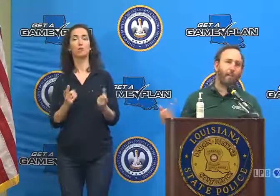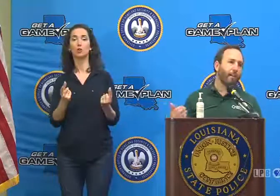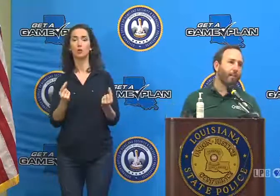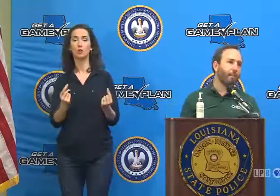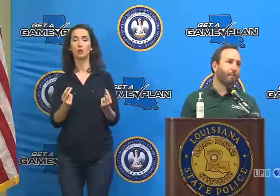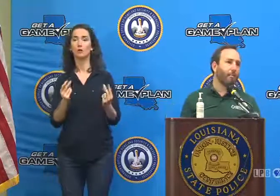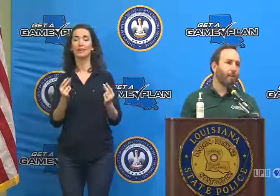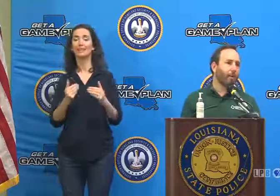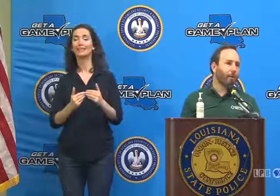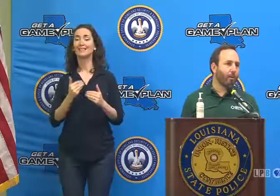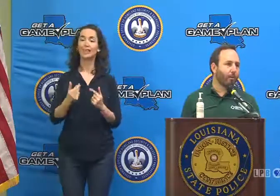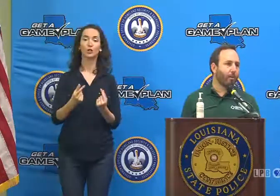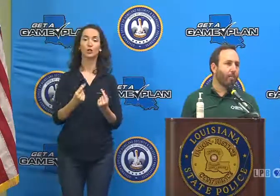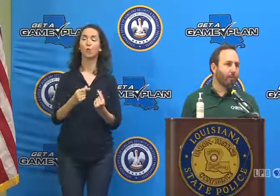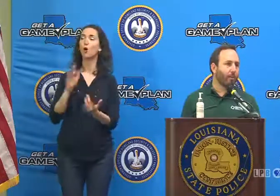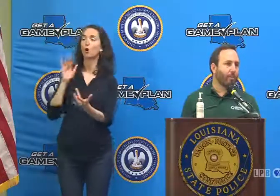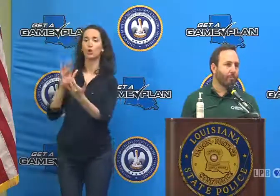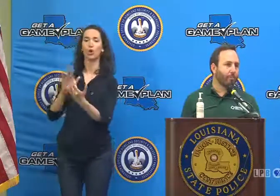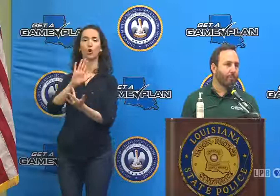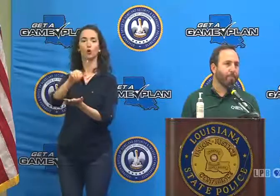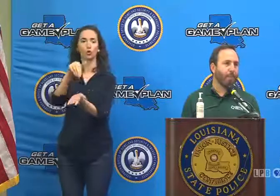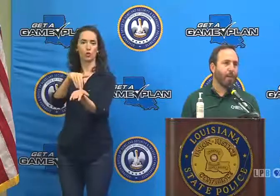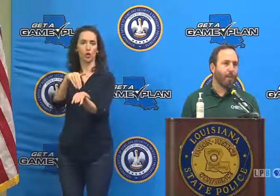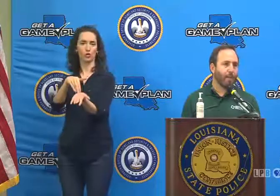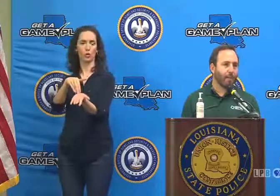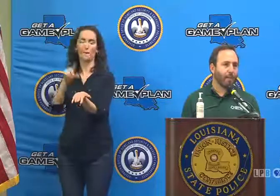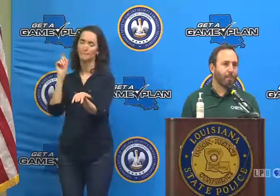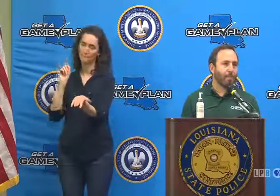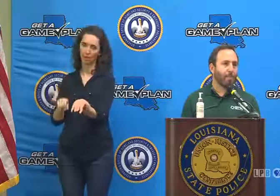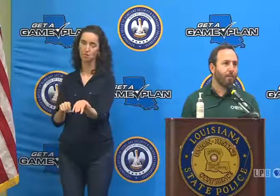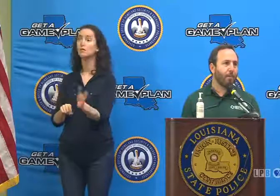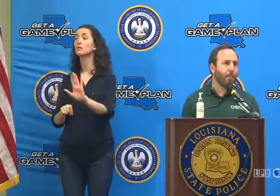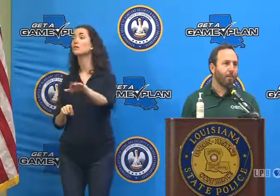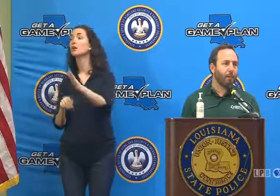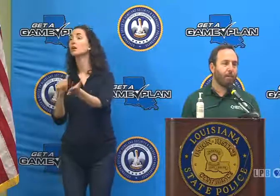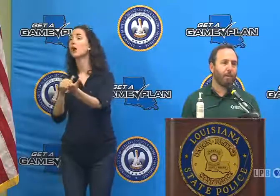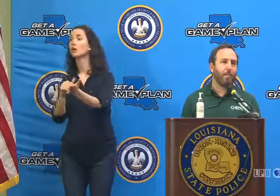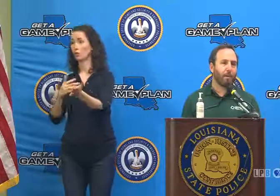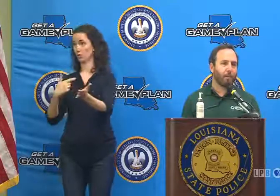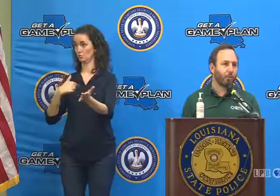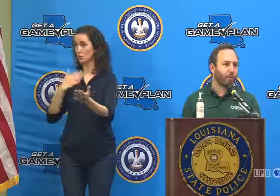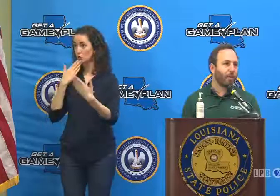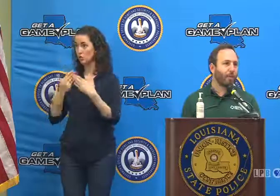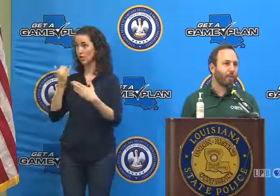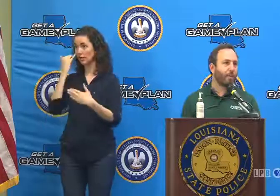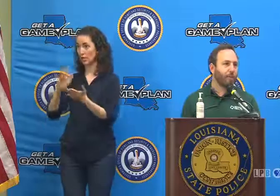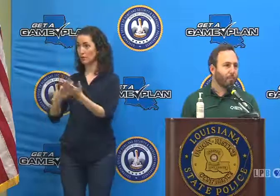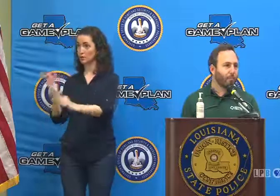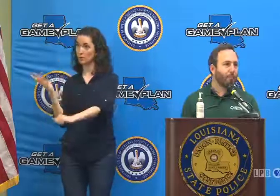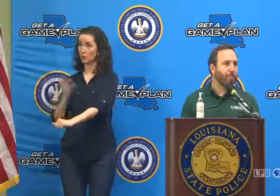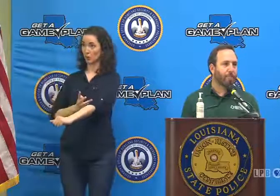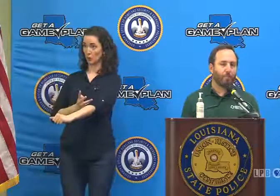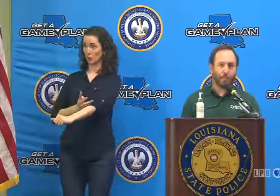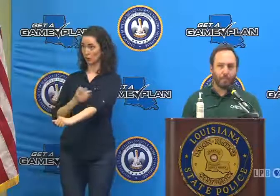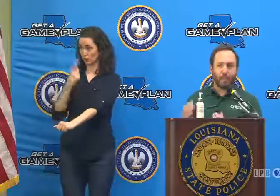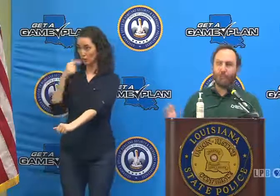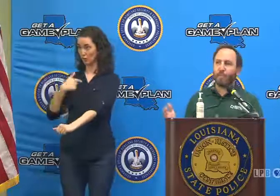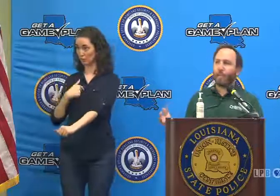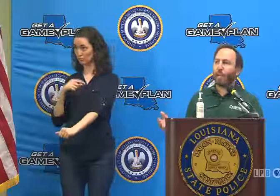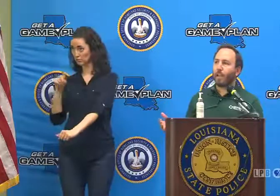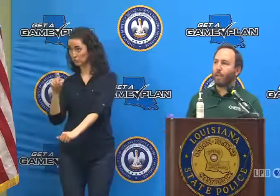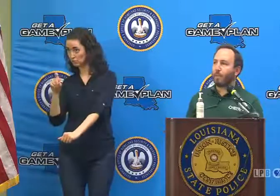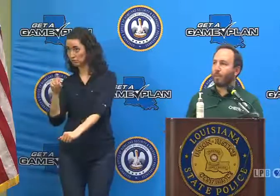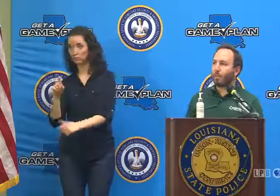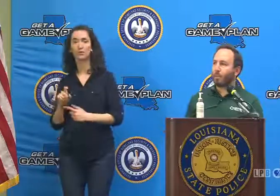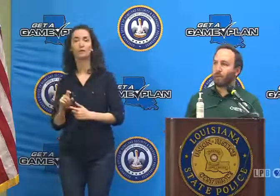your immediate next step should be to call your medical provider. Ask them if monoclonal antibodies will be indicated in you. They're particularly